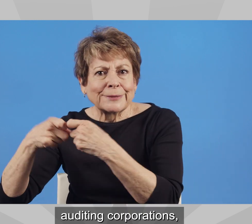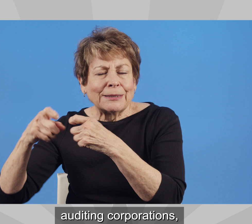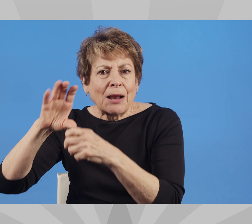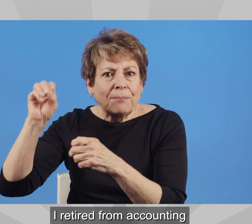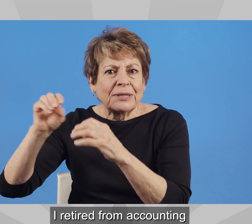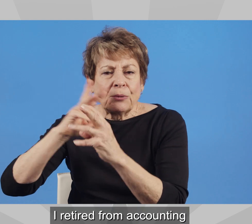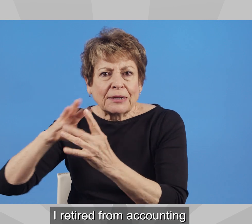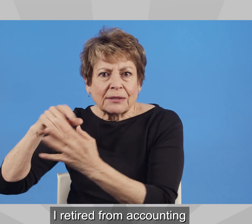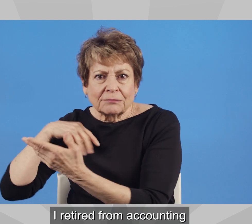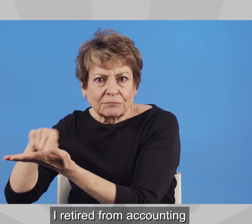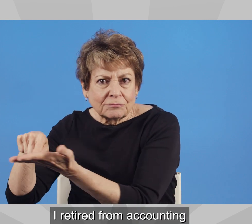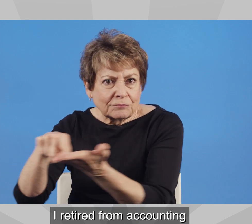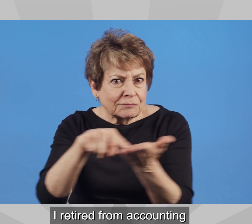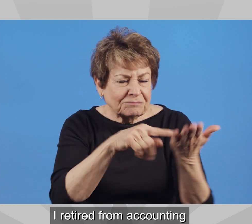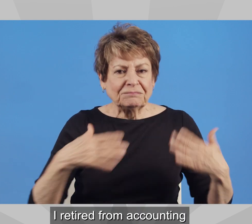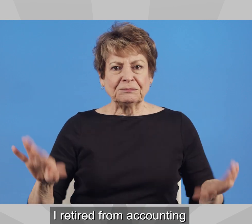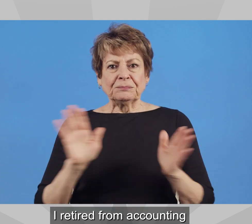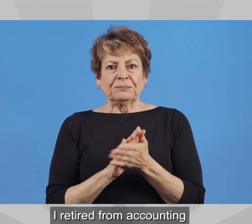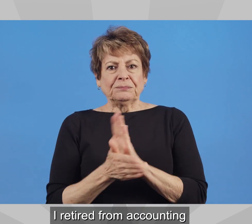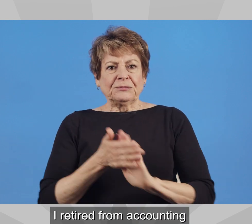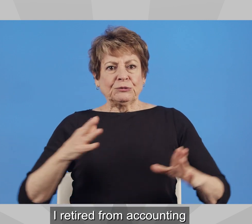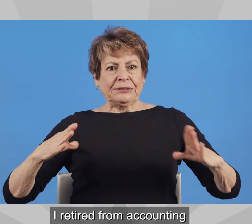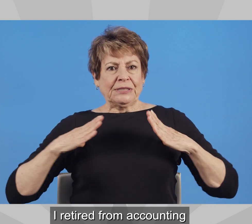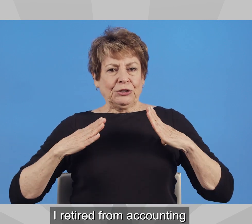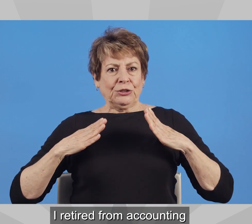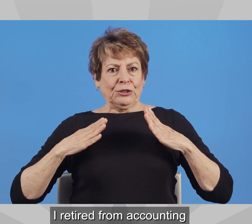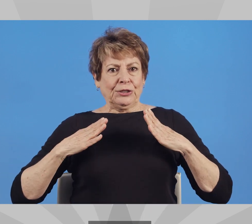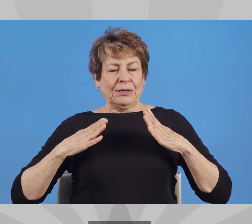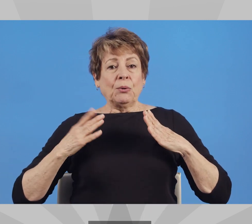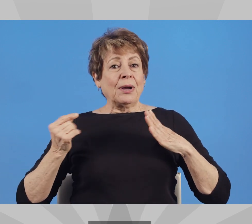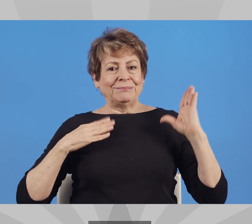I retired from accounting to raise my three sons.